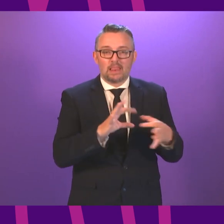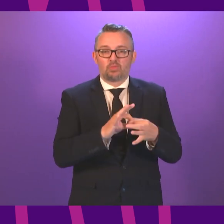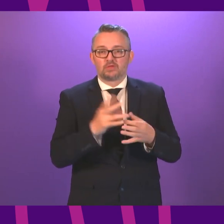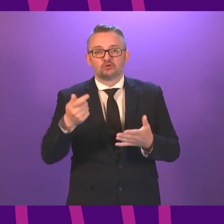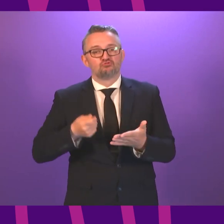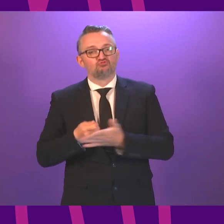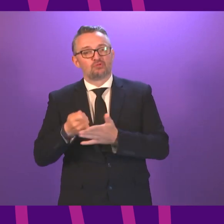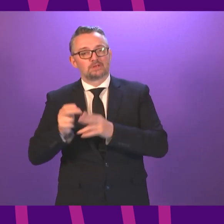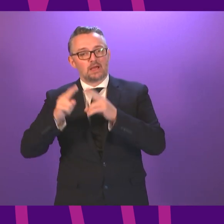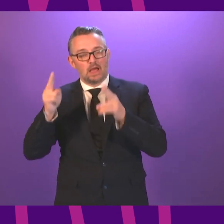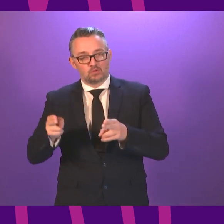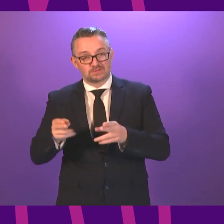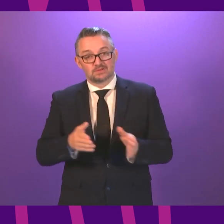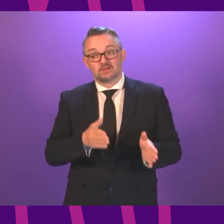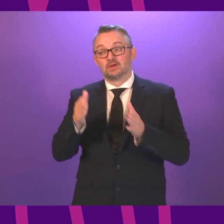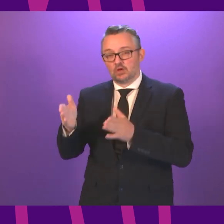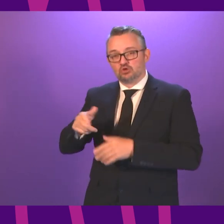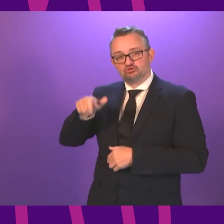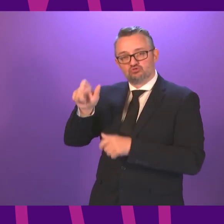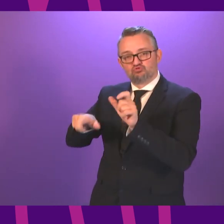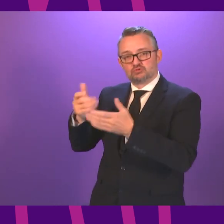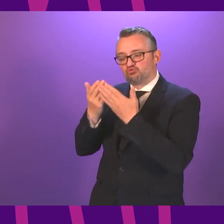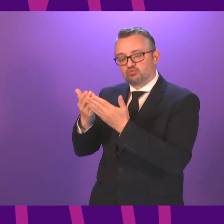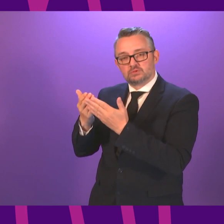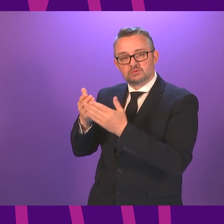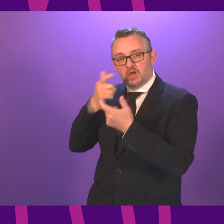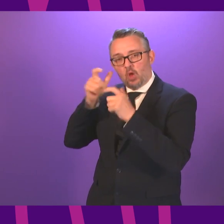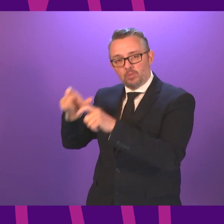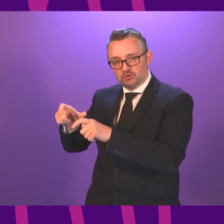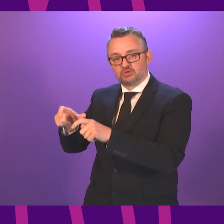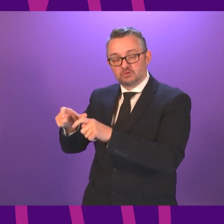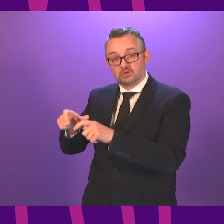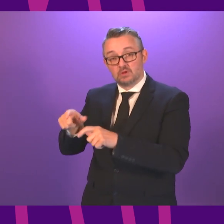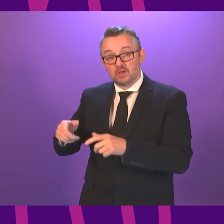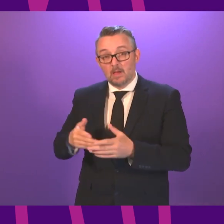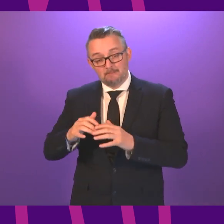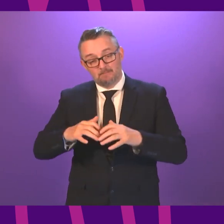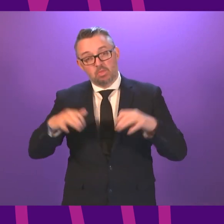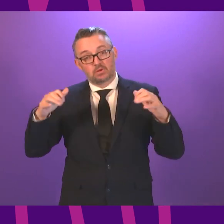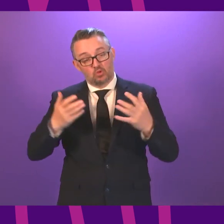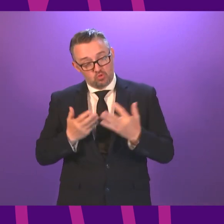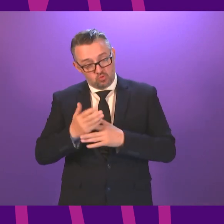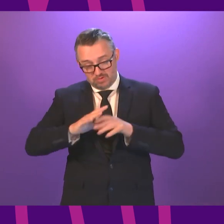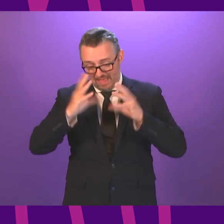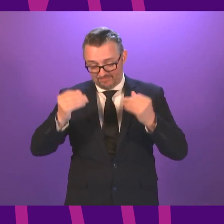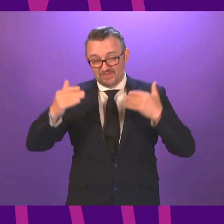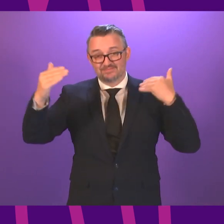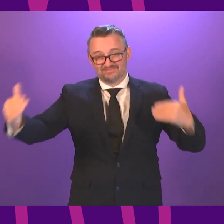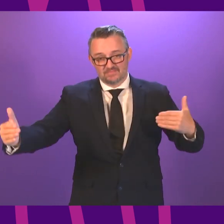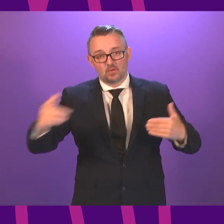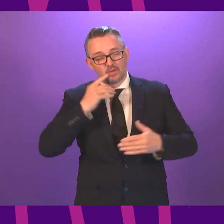as well as a review of student accommodation. And over at the Parliament, we will invest a total of £3.5 billion